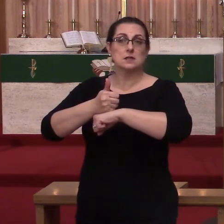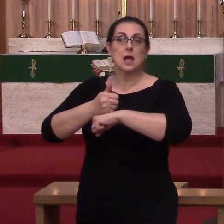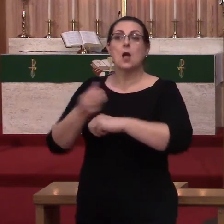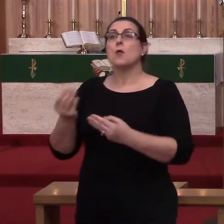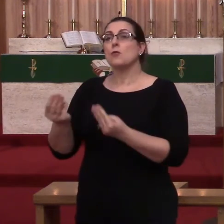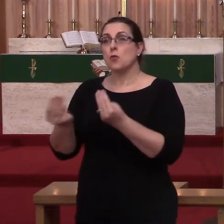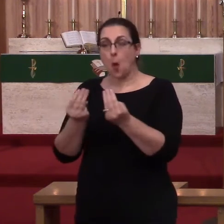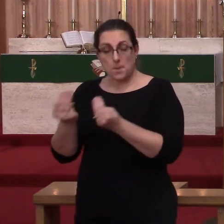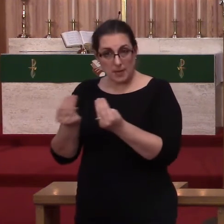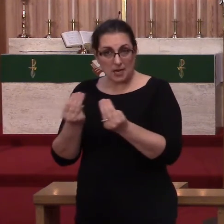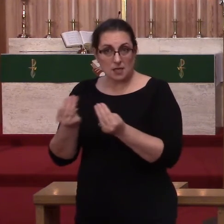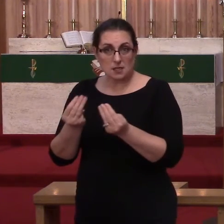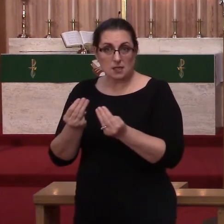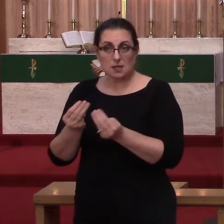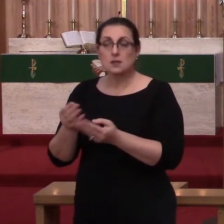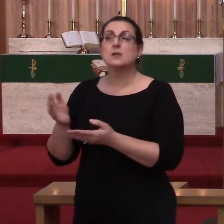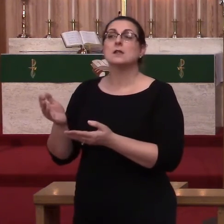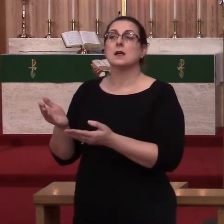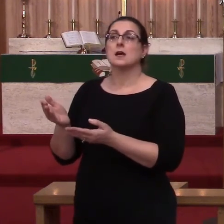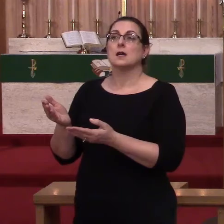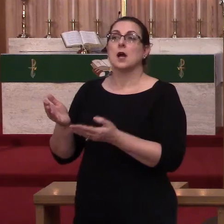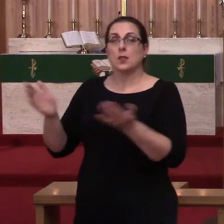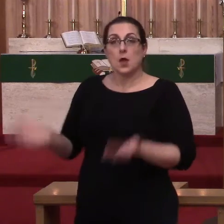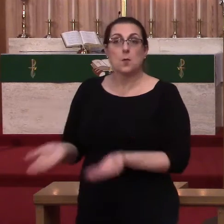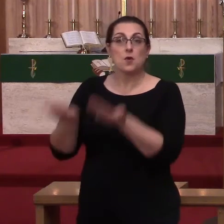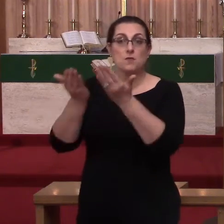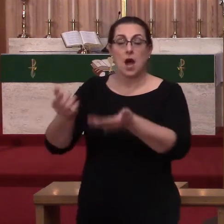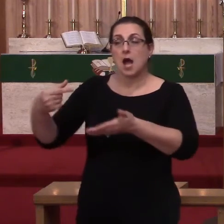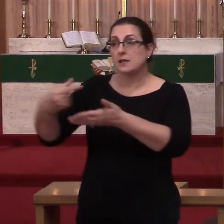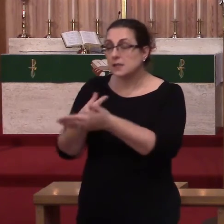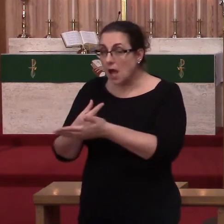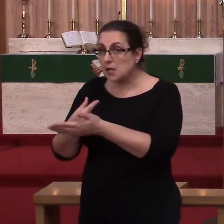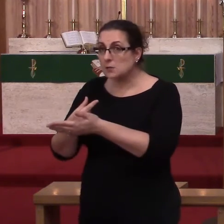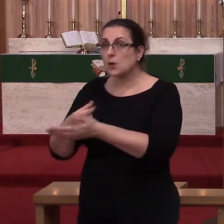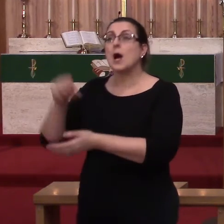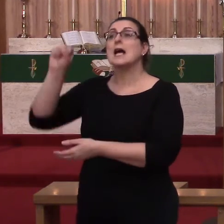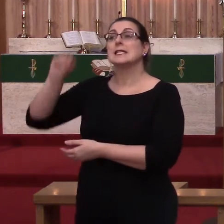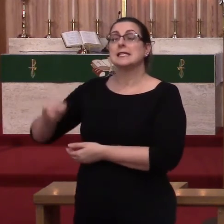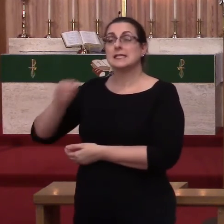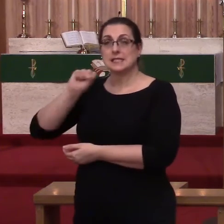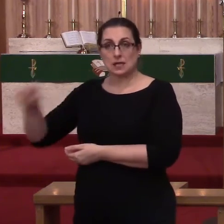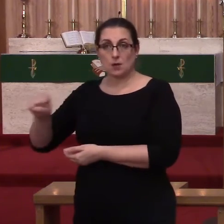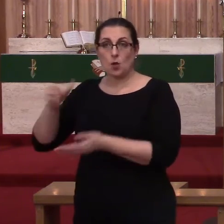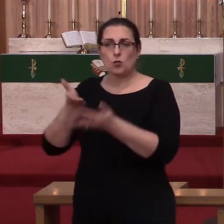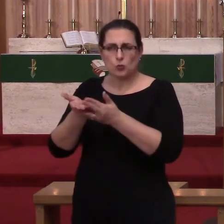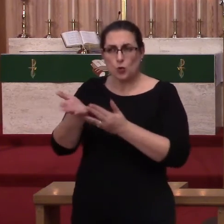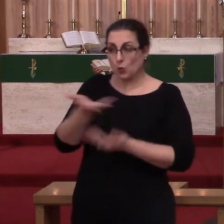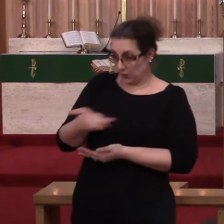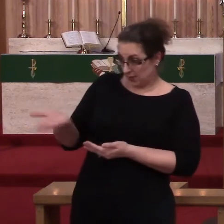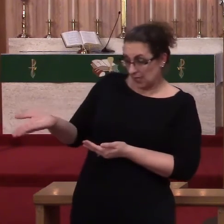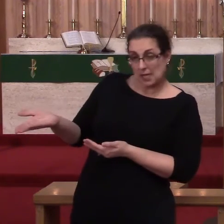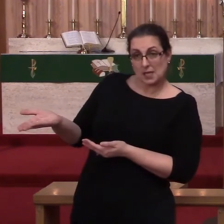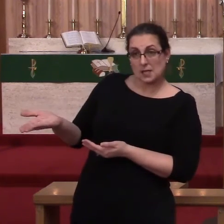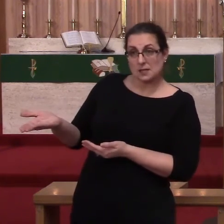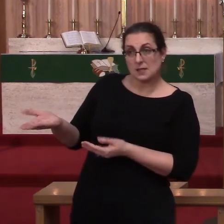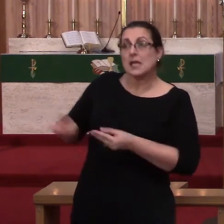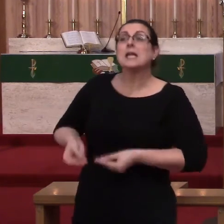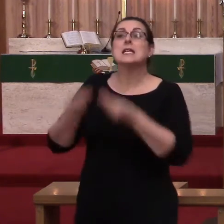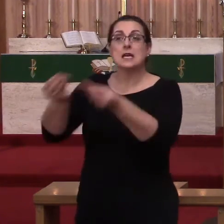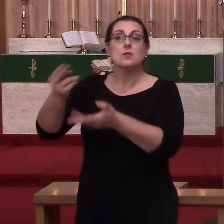that is provided the gospel and the sacraments. Through these and its means, He gives the Holy Spirit who works